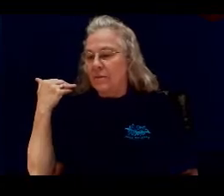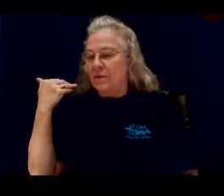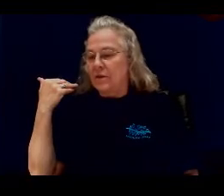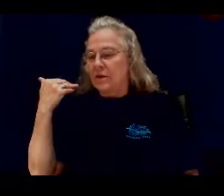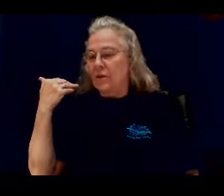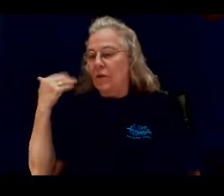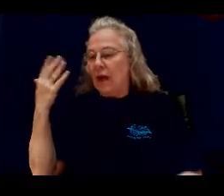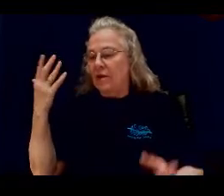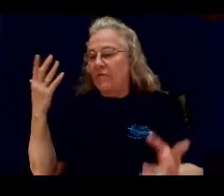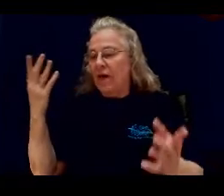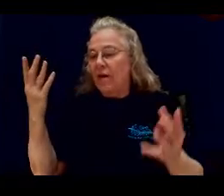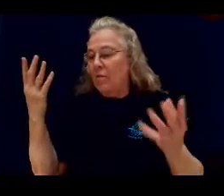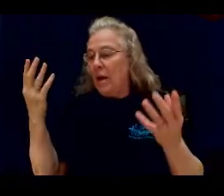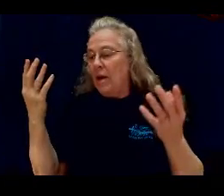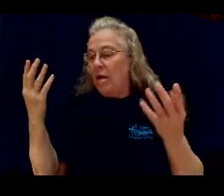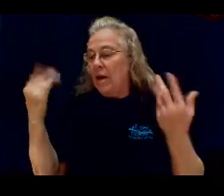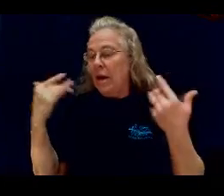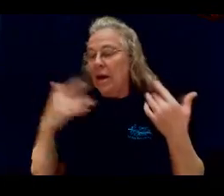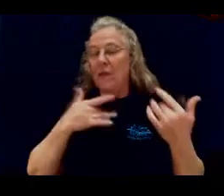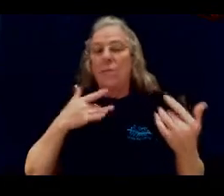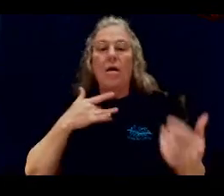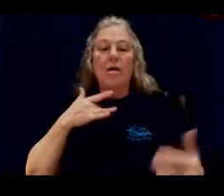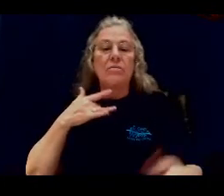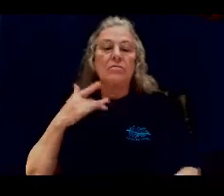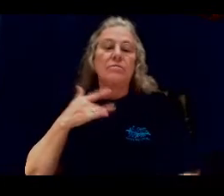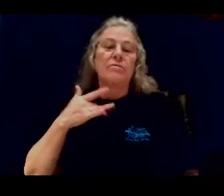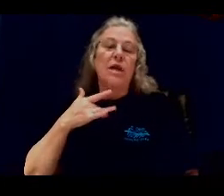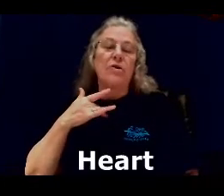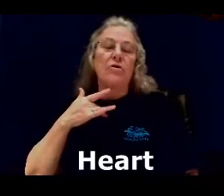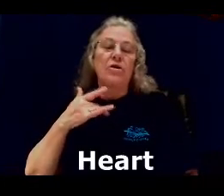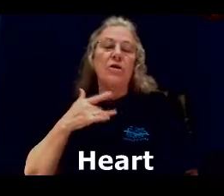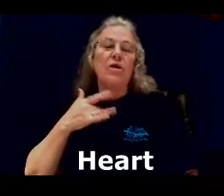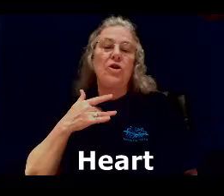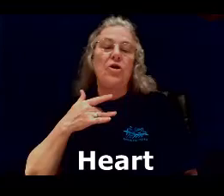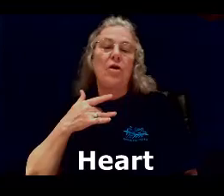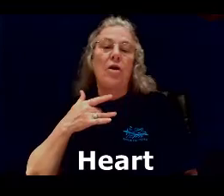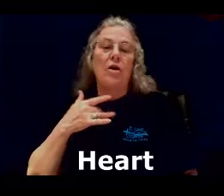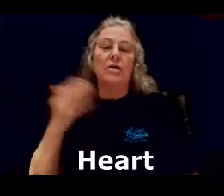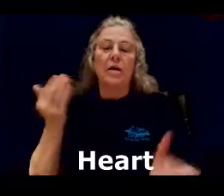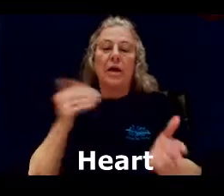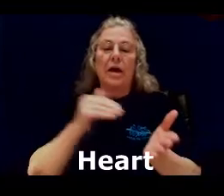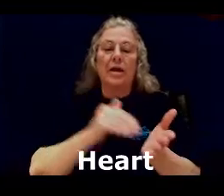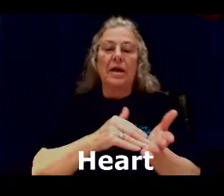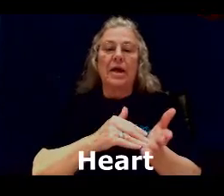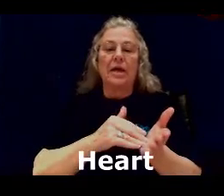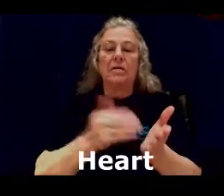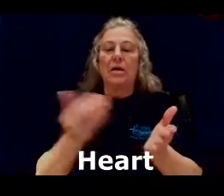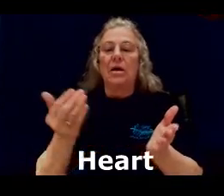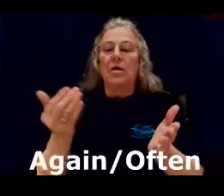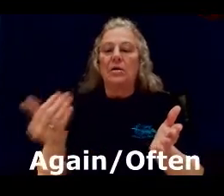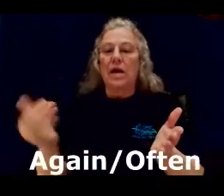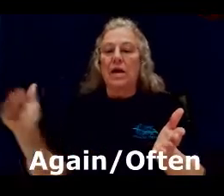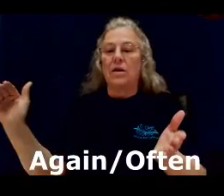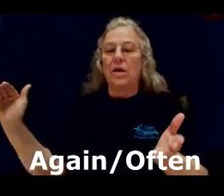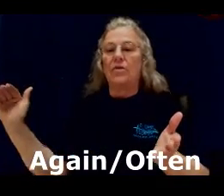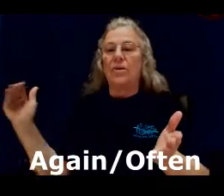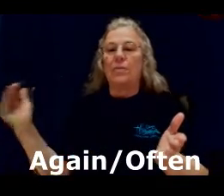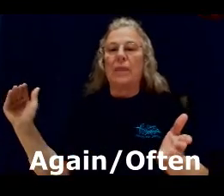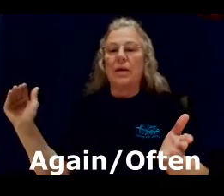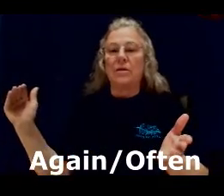So, light the fire in my heart. Again. And heart. And you're just touching your heart. And again, taking the bent